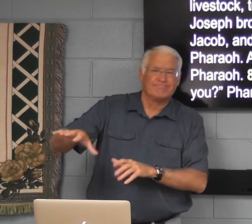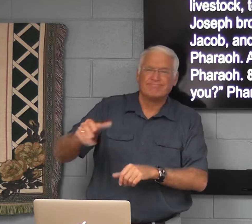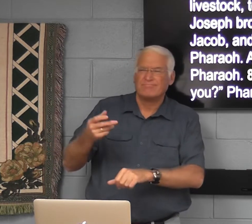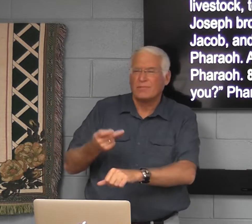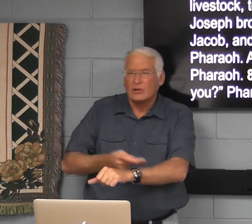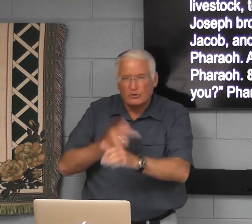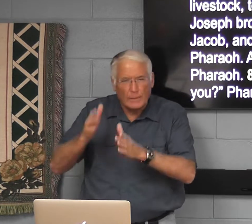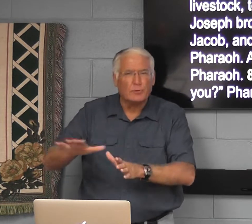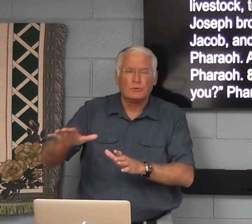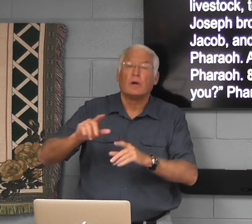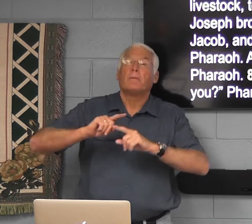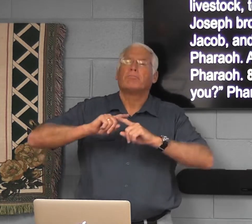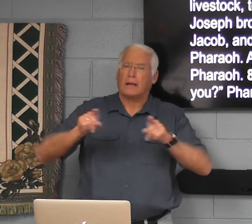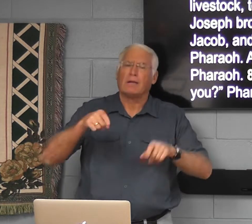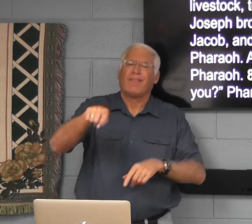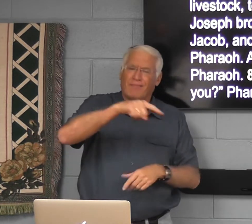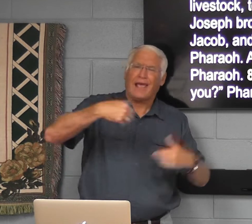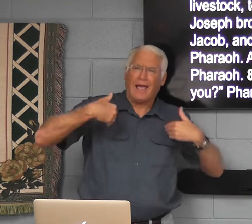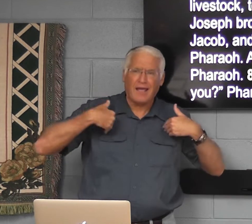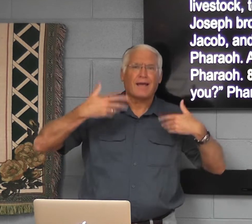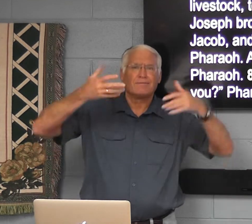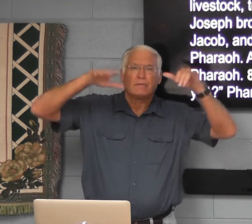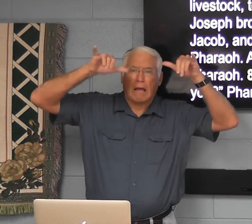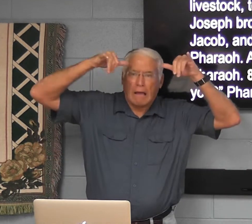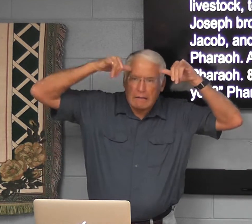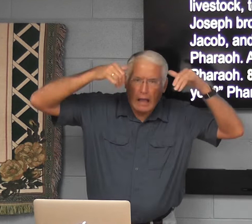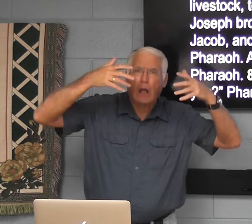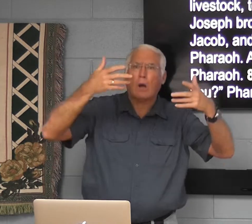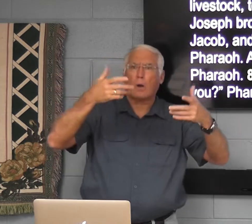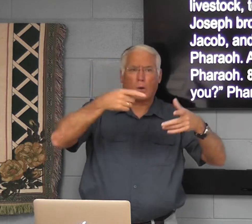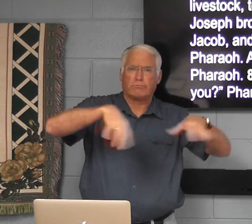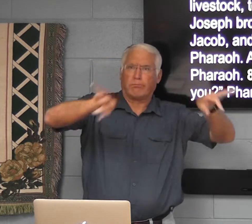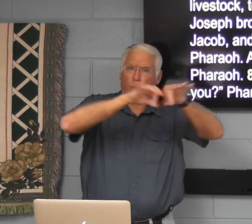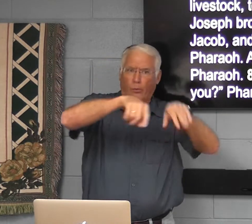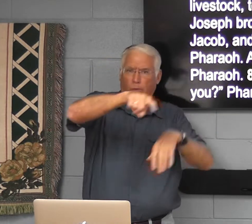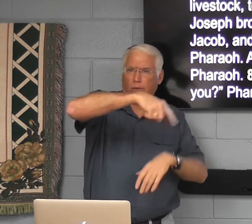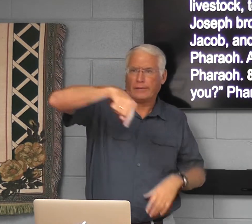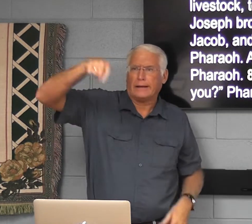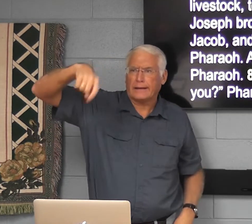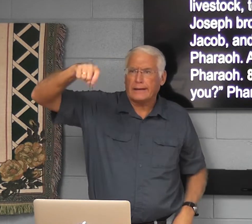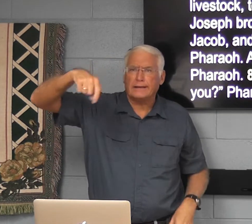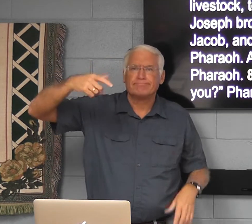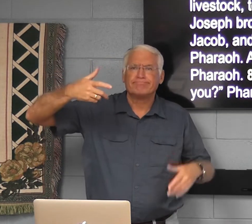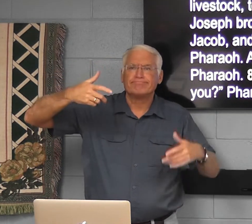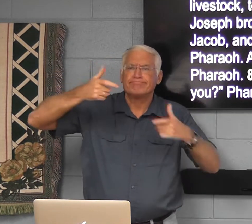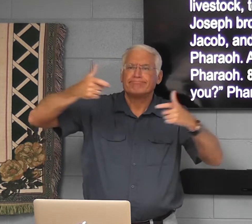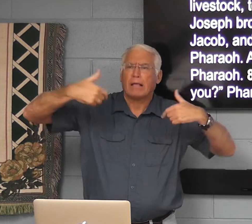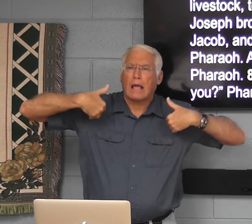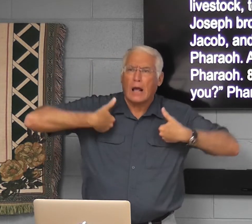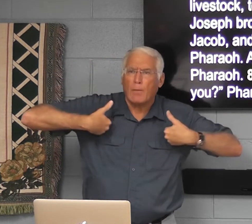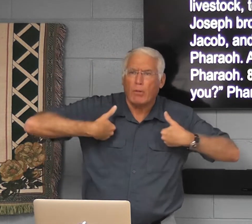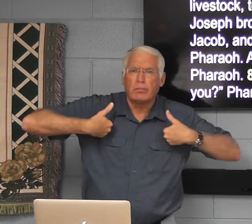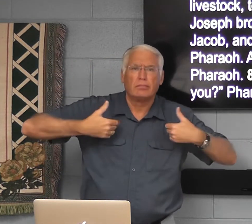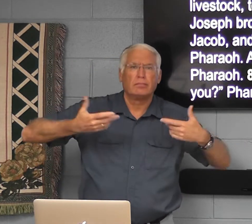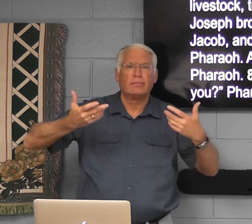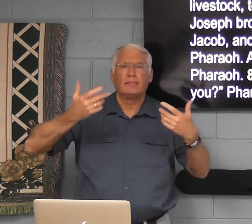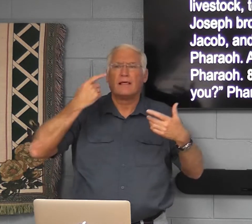So they did not like shepherds. But they had livestock, cattle. it was very important for them to have that.